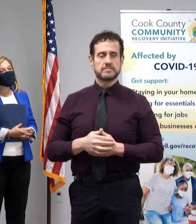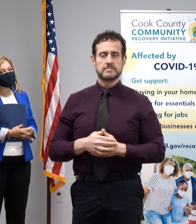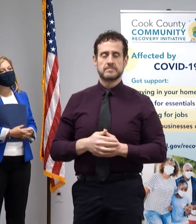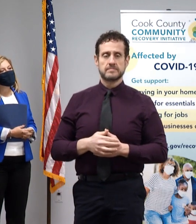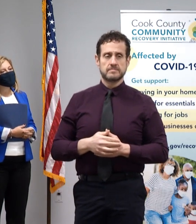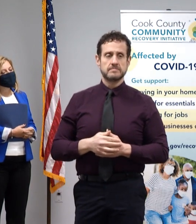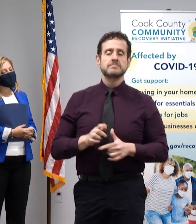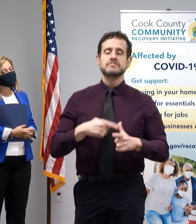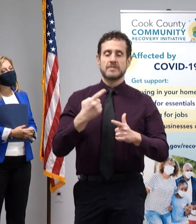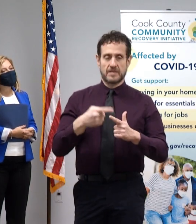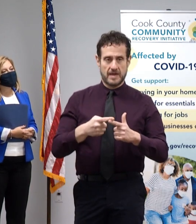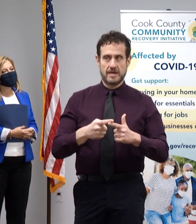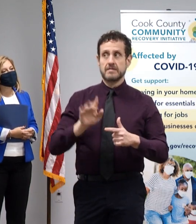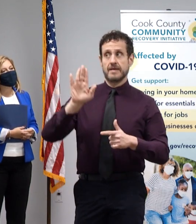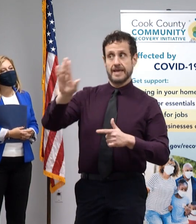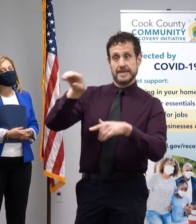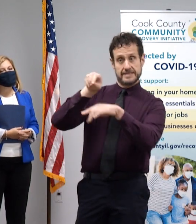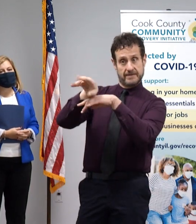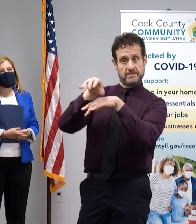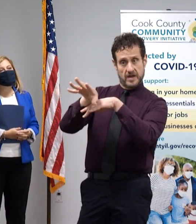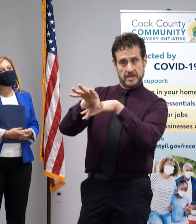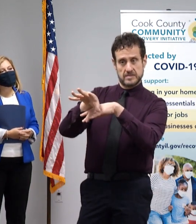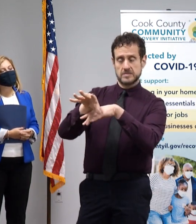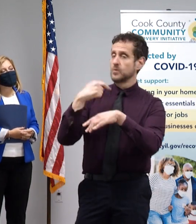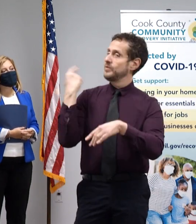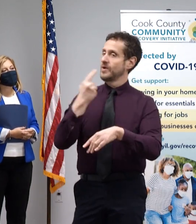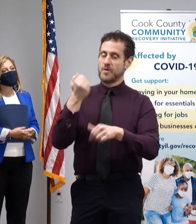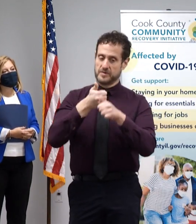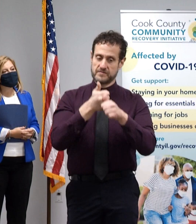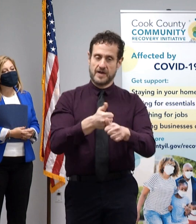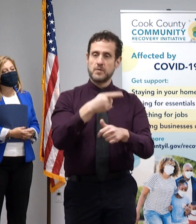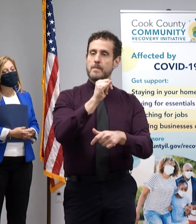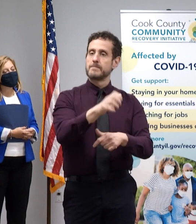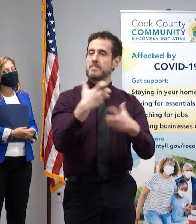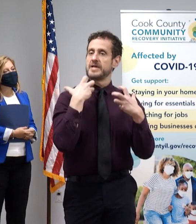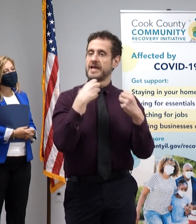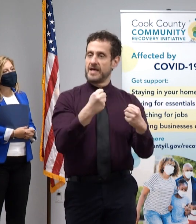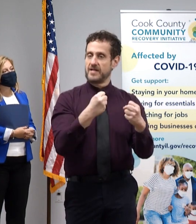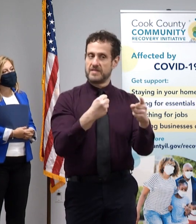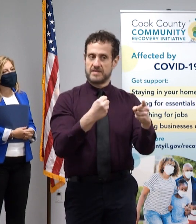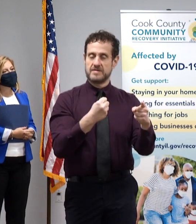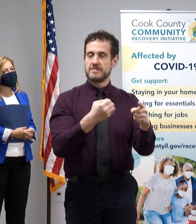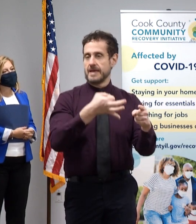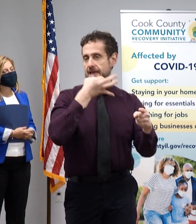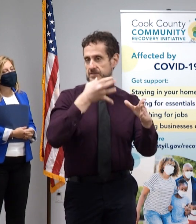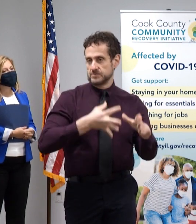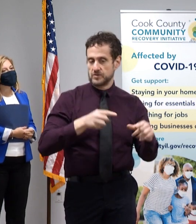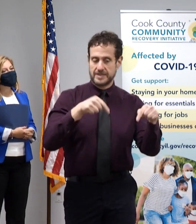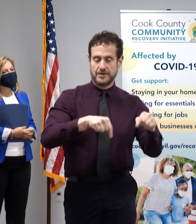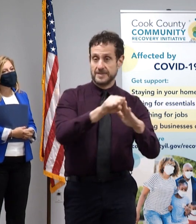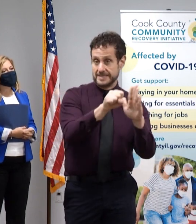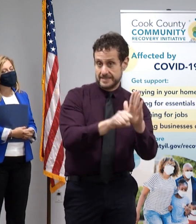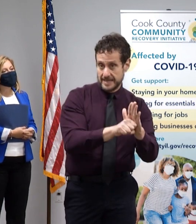And then we'll follow the advices we always do of our public health professionals at the state and local level.